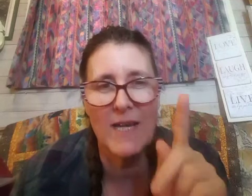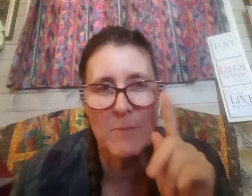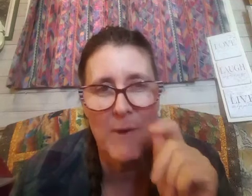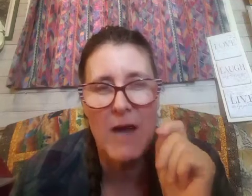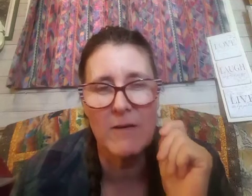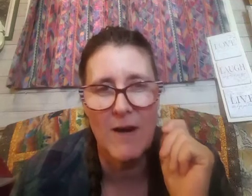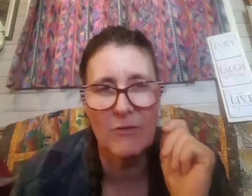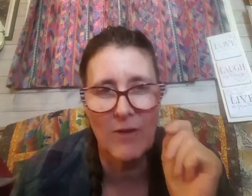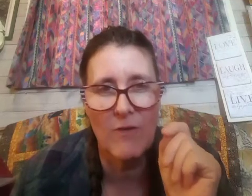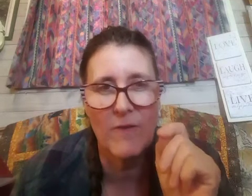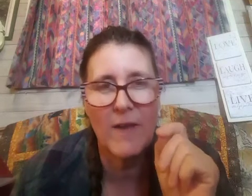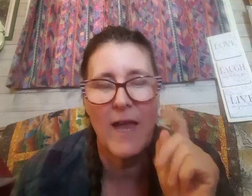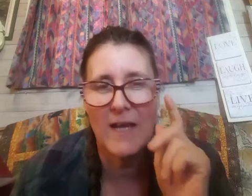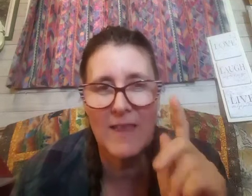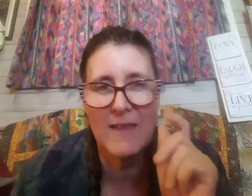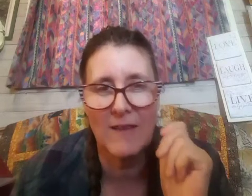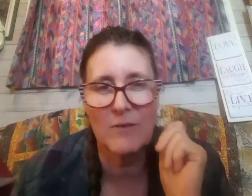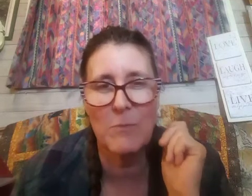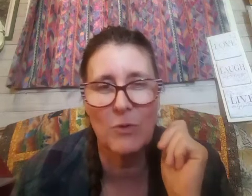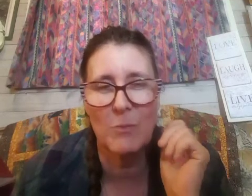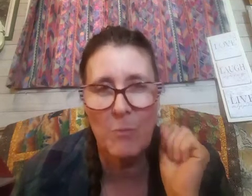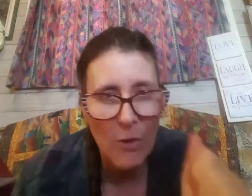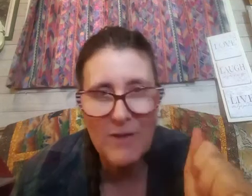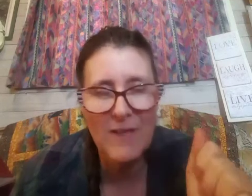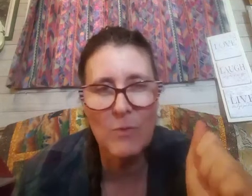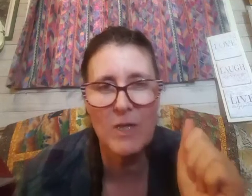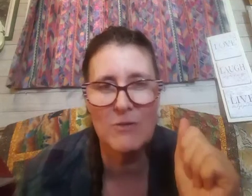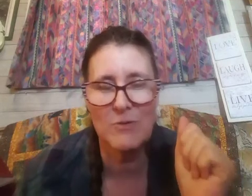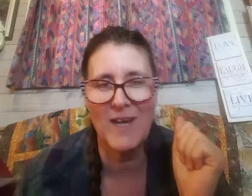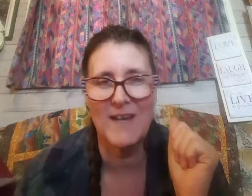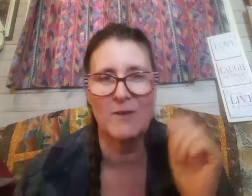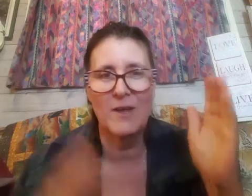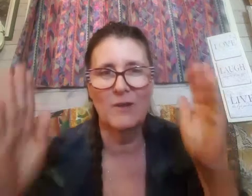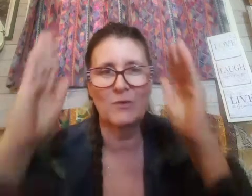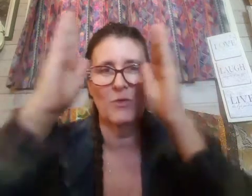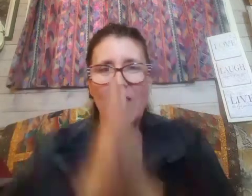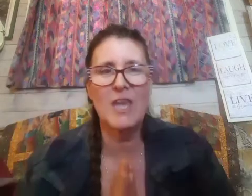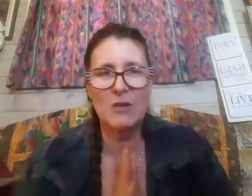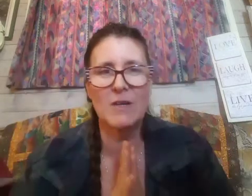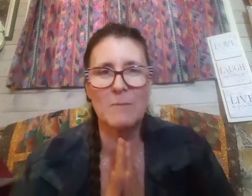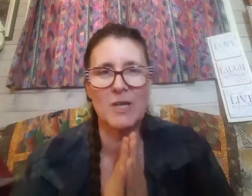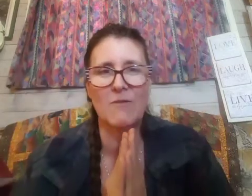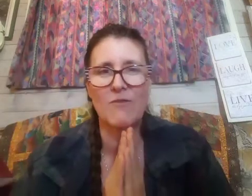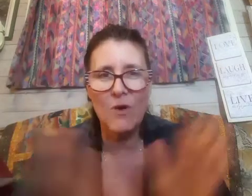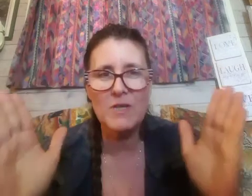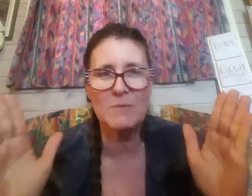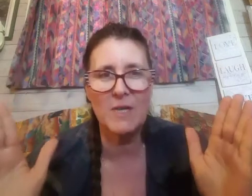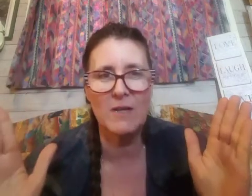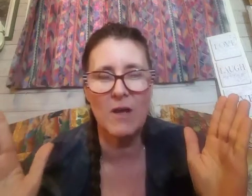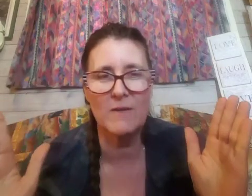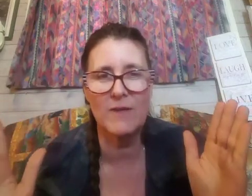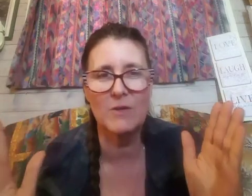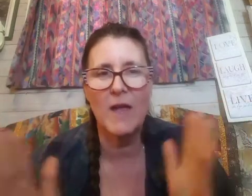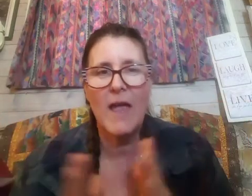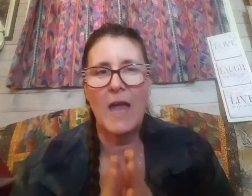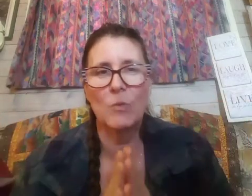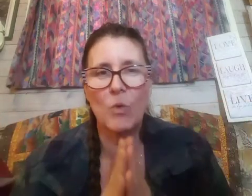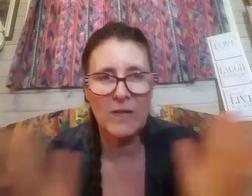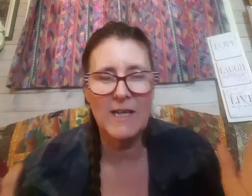and empower ourself and i think that's the most important thing we can do right now so thank you and i'm looking forward to meeting all of you and working